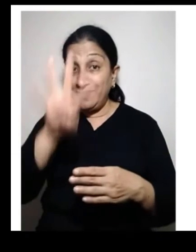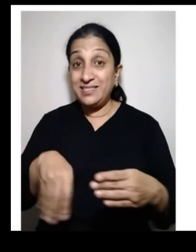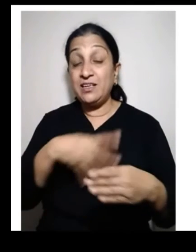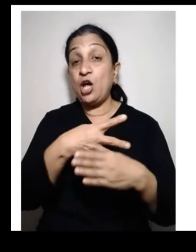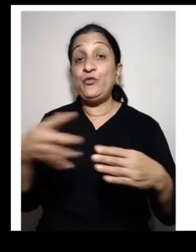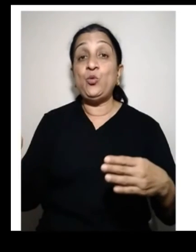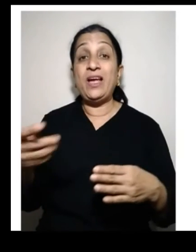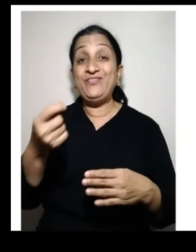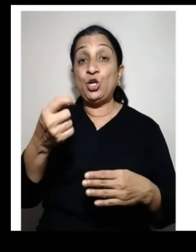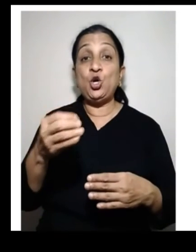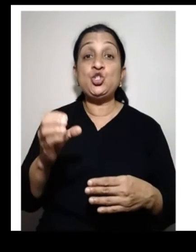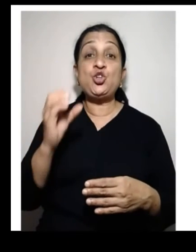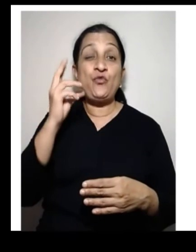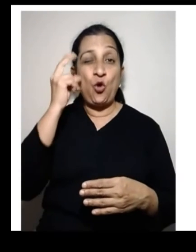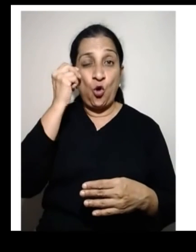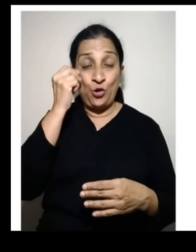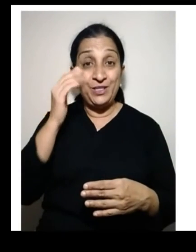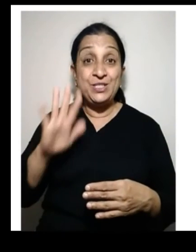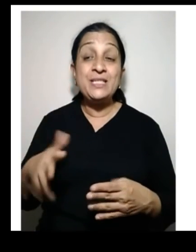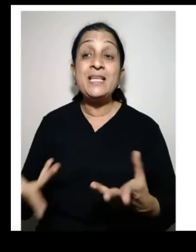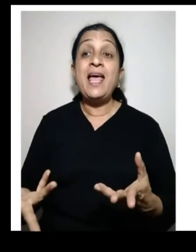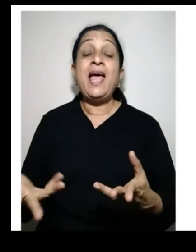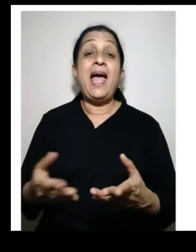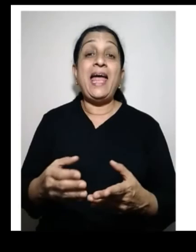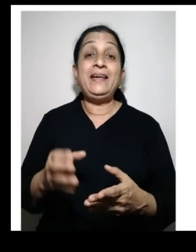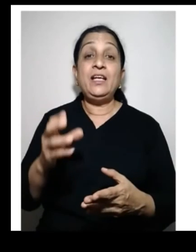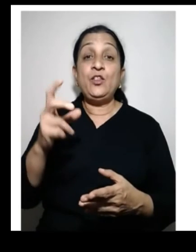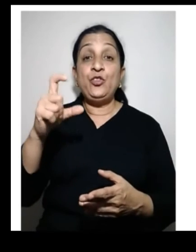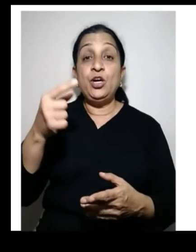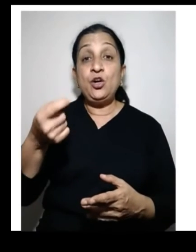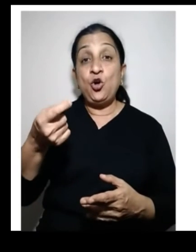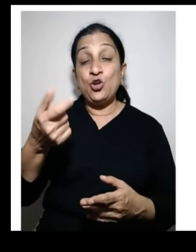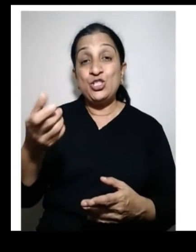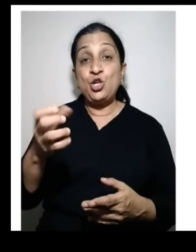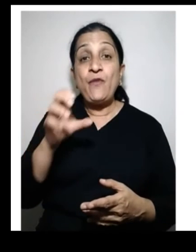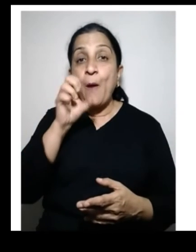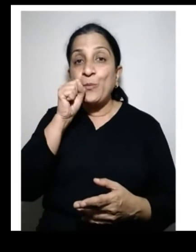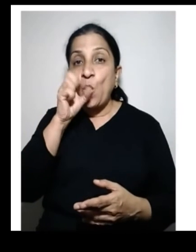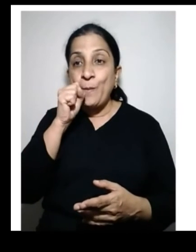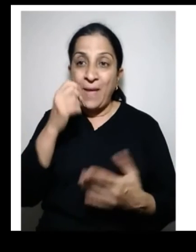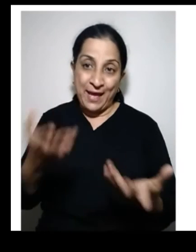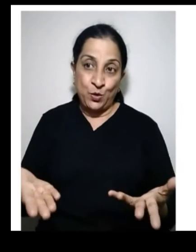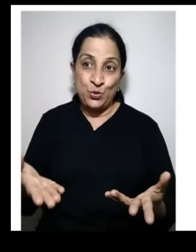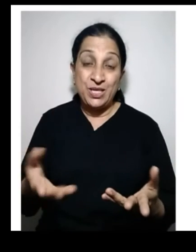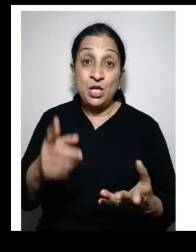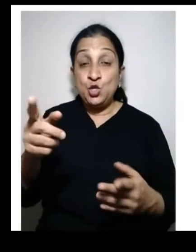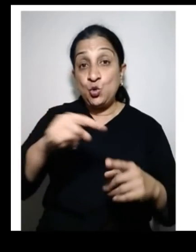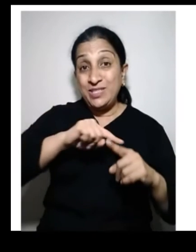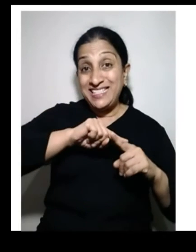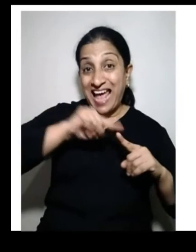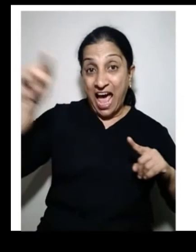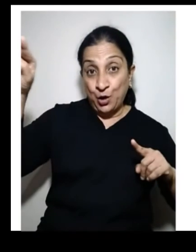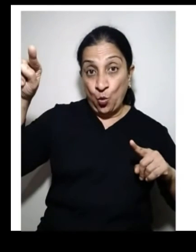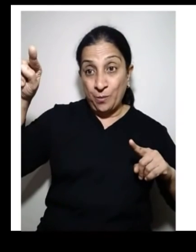shows the different indifference curves of oranges and mangoes as it is shown in the graph.